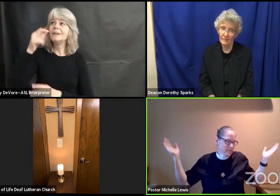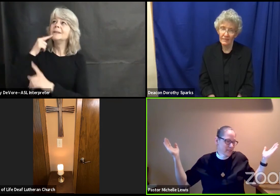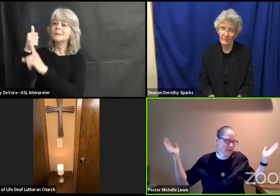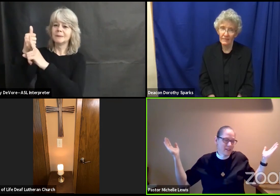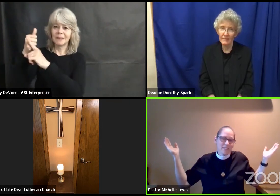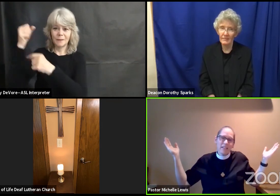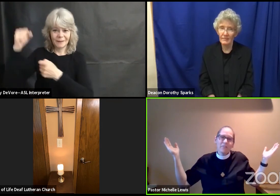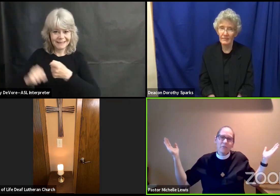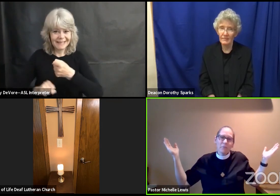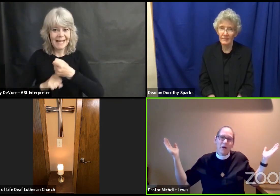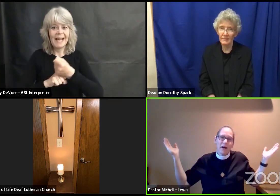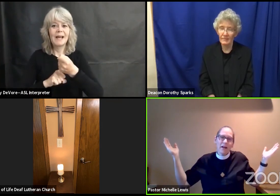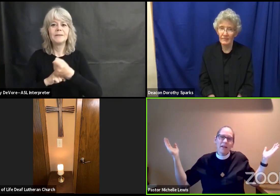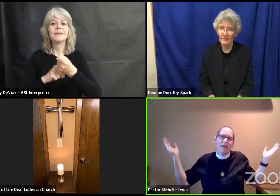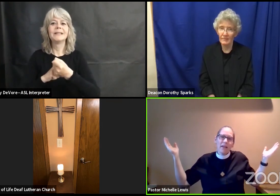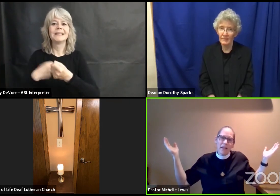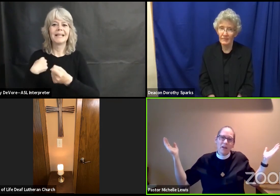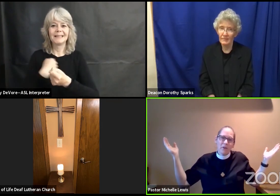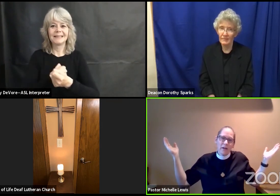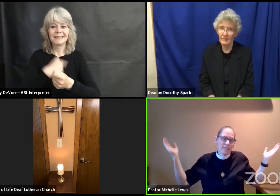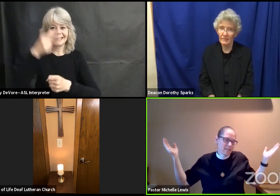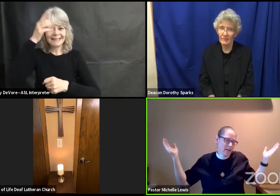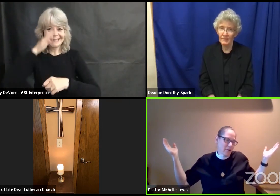sent from God in Christ's name